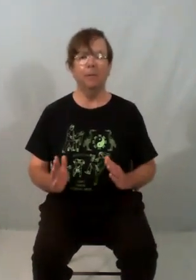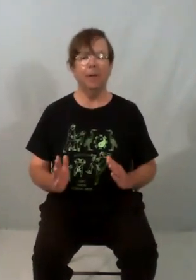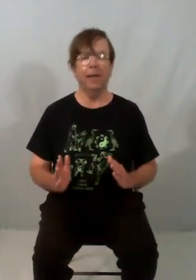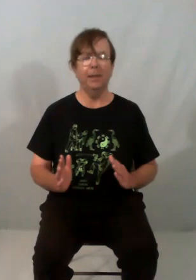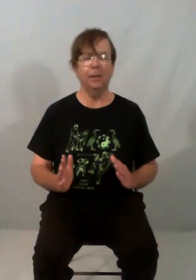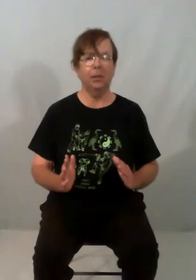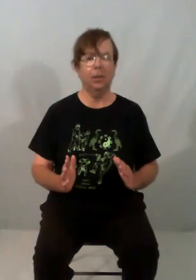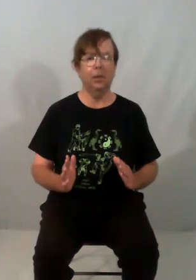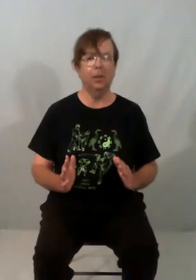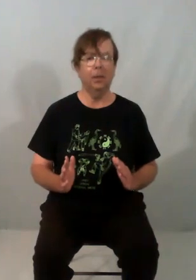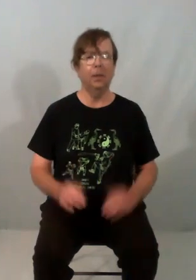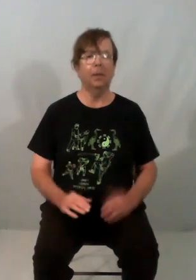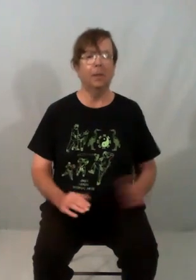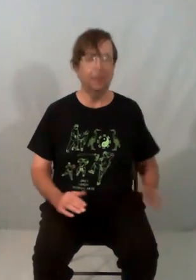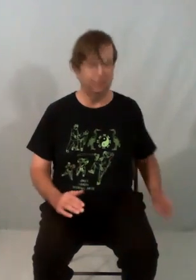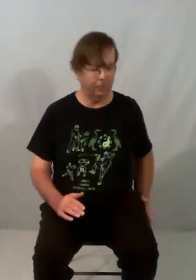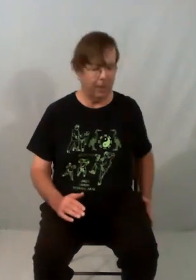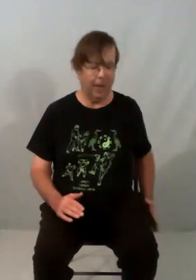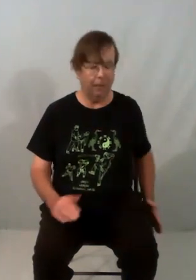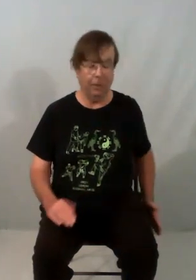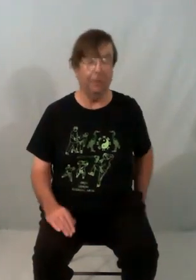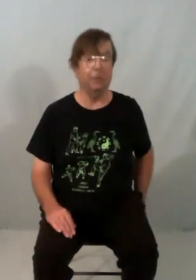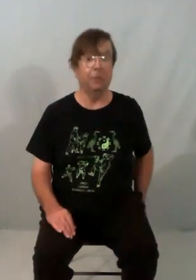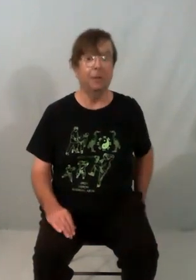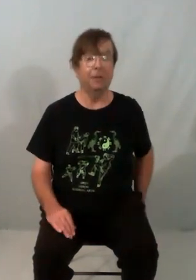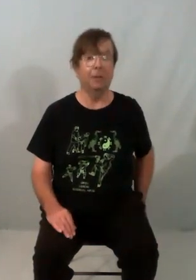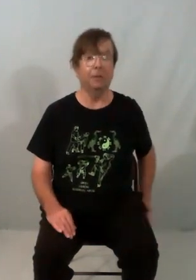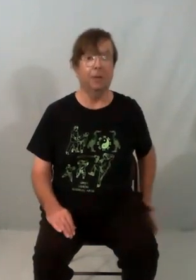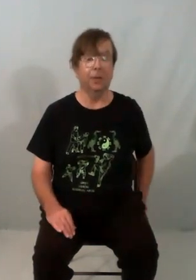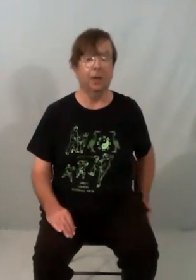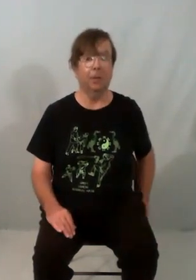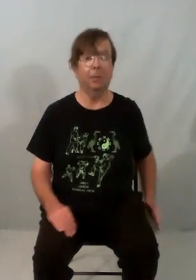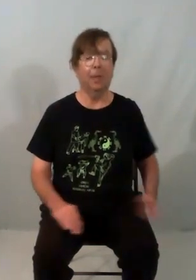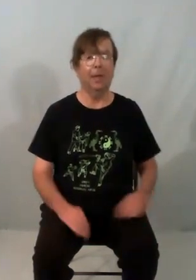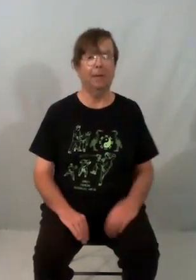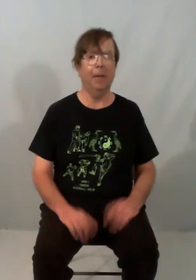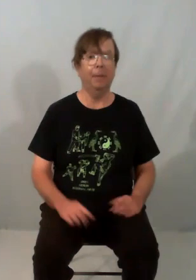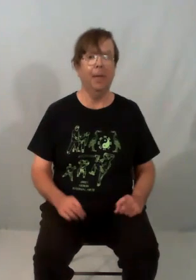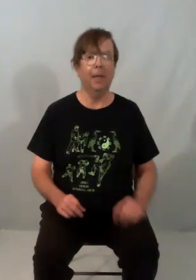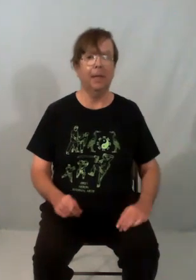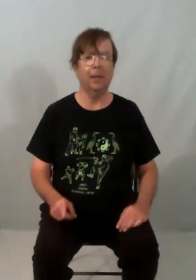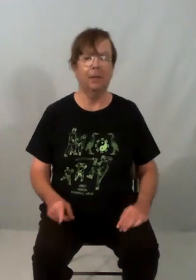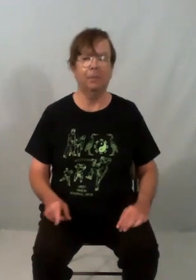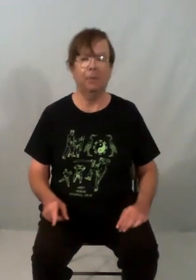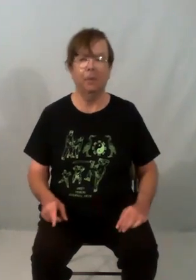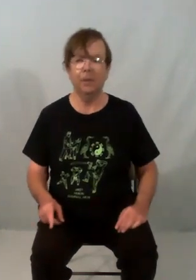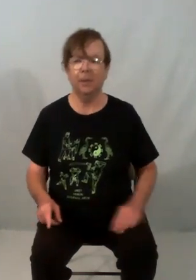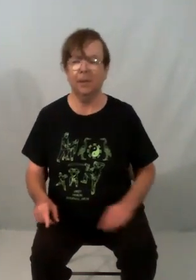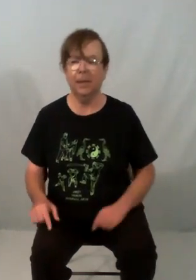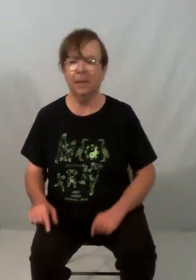into your well if you're moving for your right side, I'm in my left hip and you go forwards into